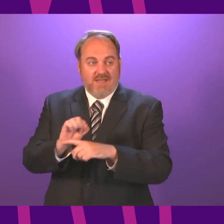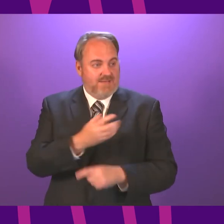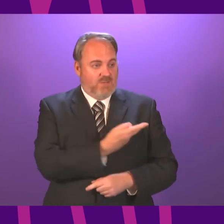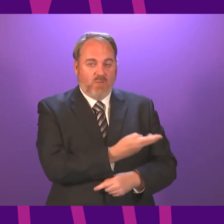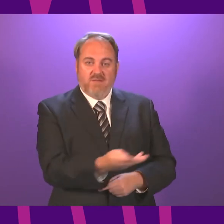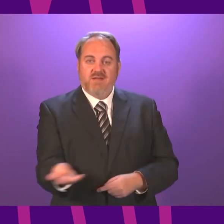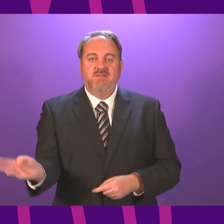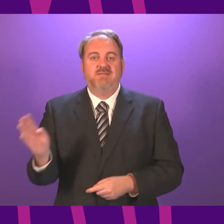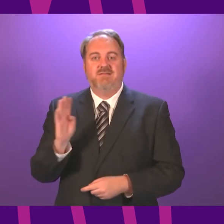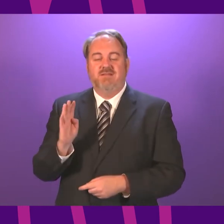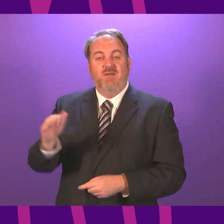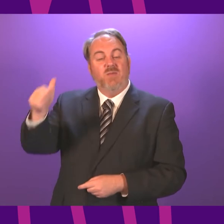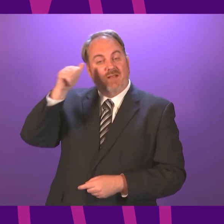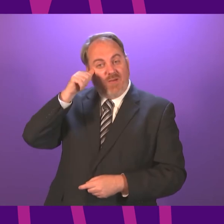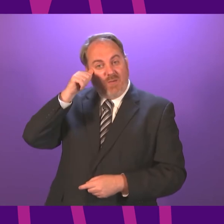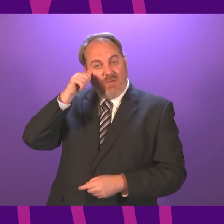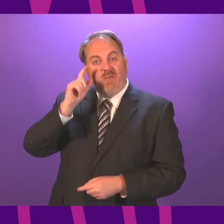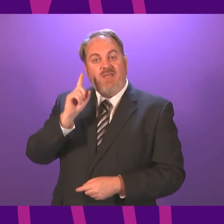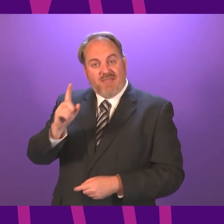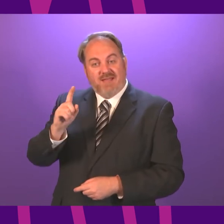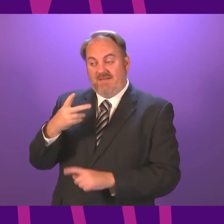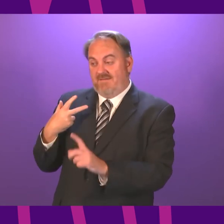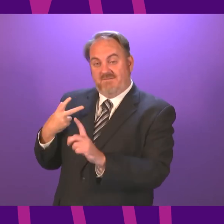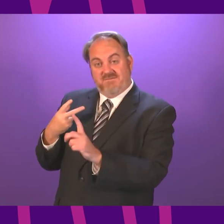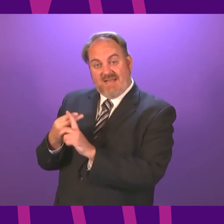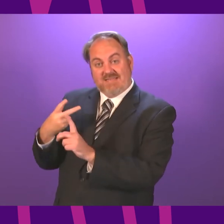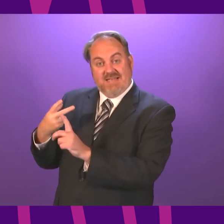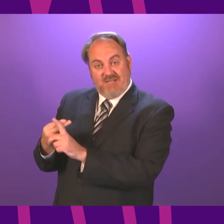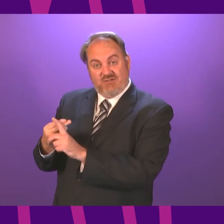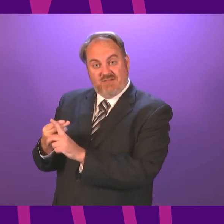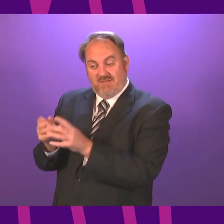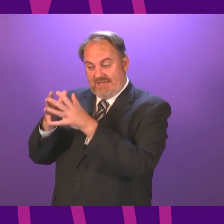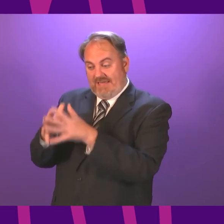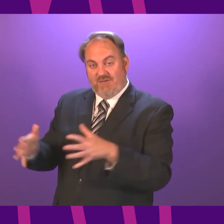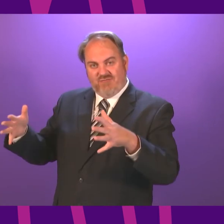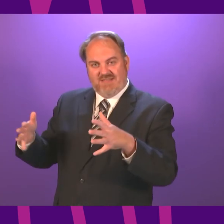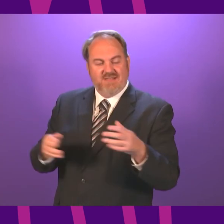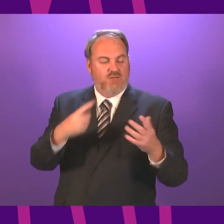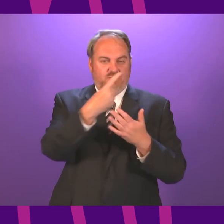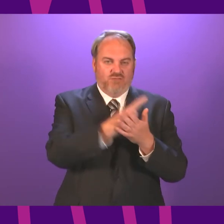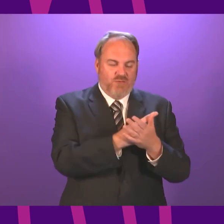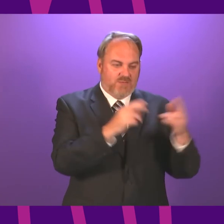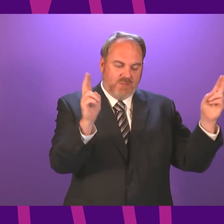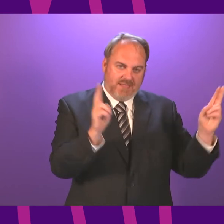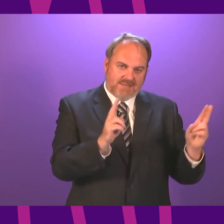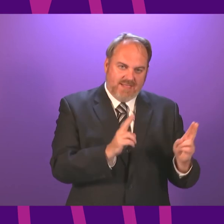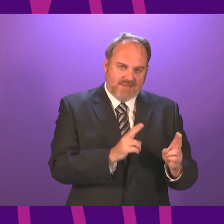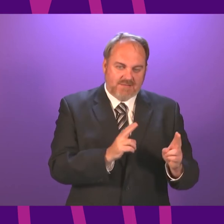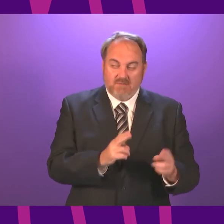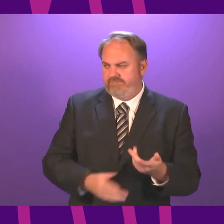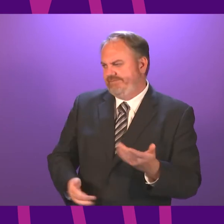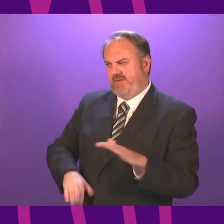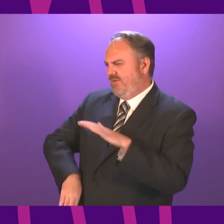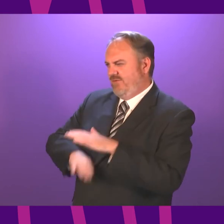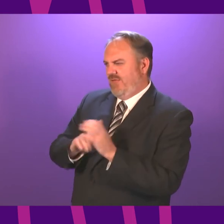now a clear link between vaccine uptake and Scotland continuing to ease restrictions? The Minister. I couldn't agree with that